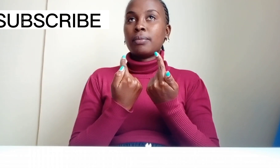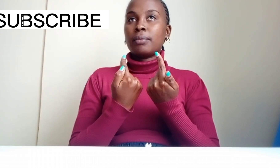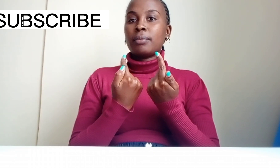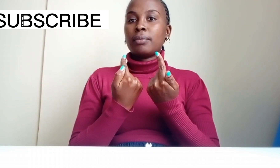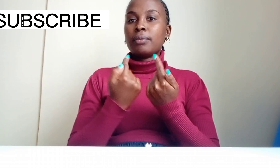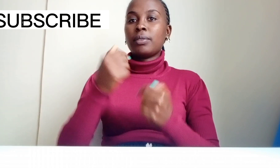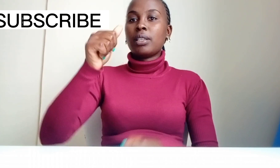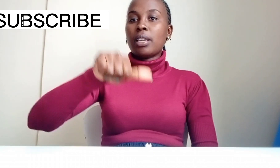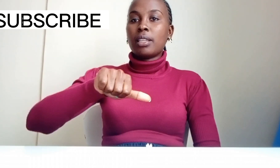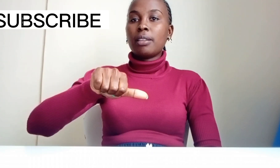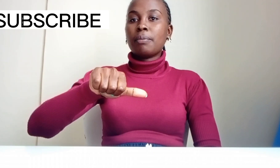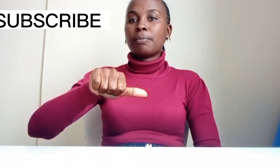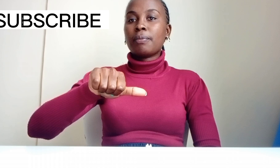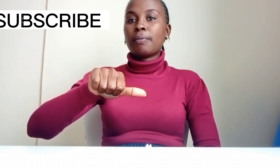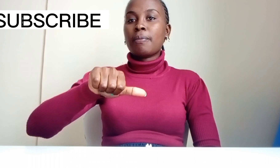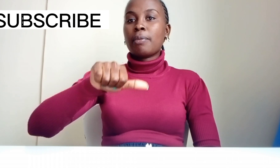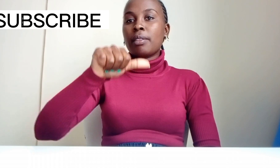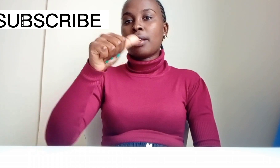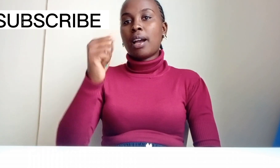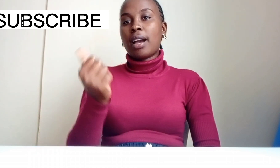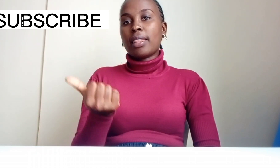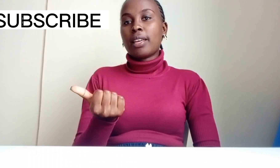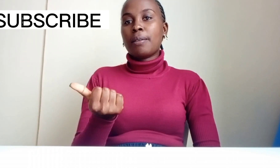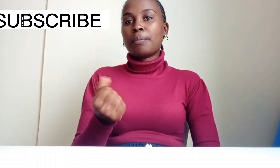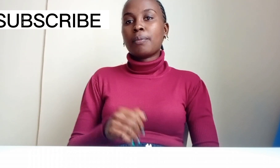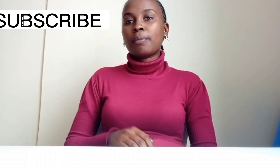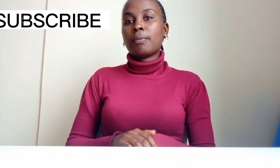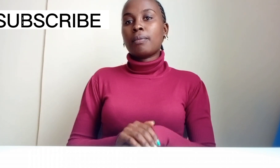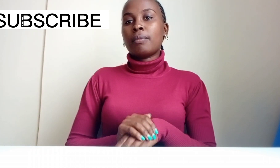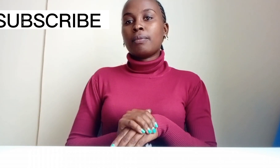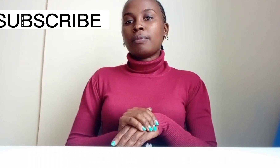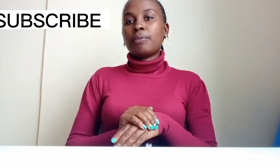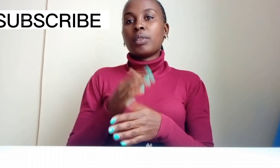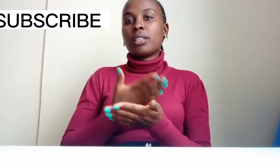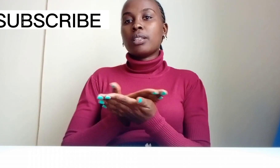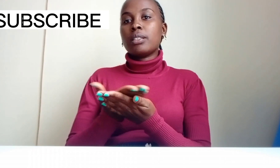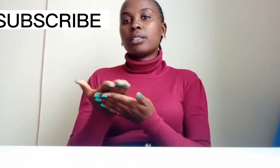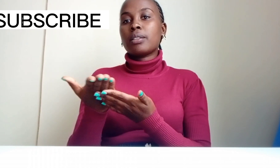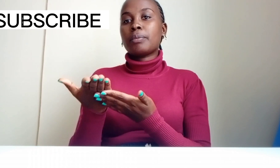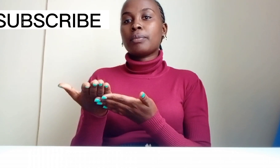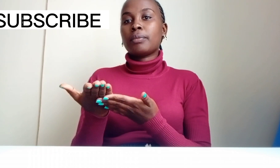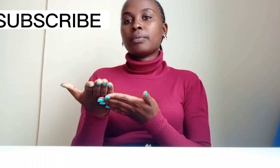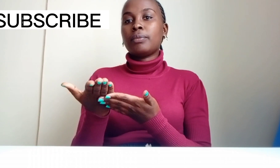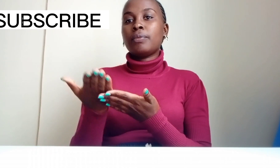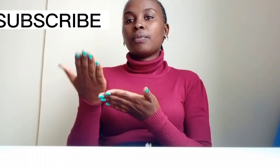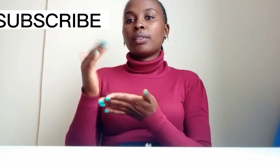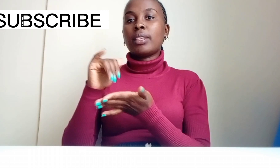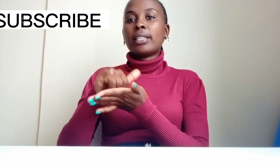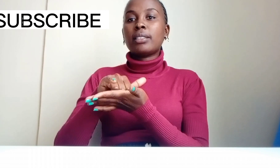any, Any other, either, this, this, that, that,